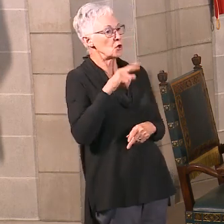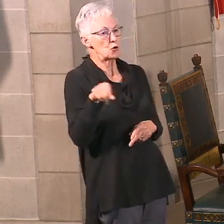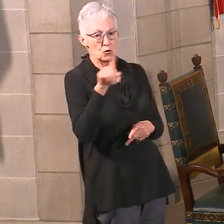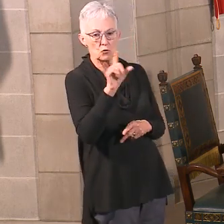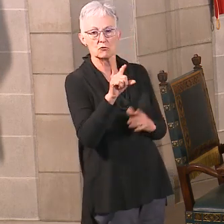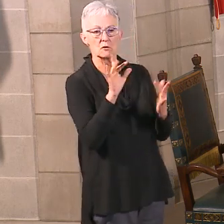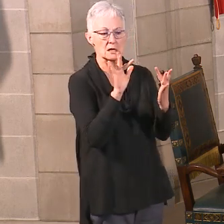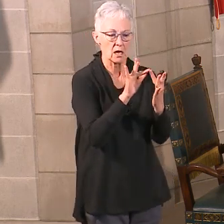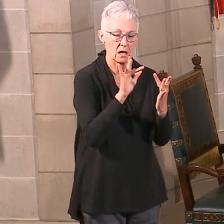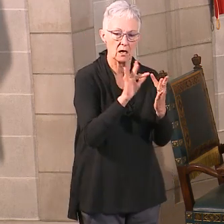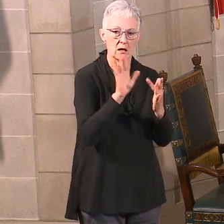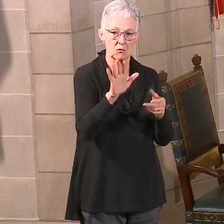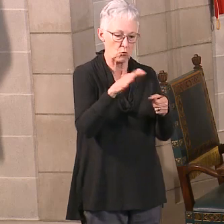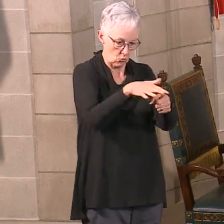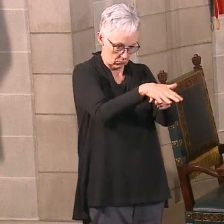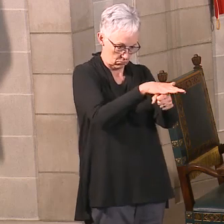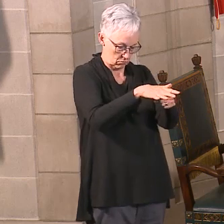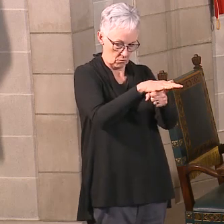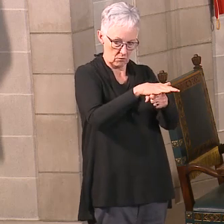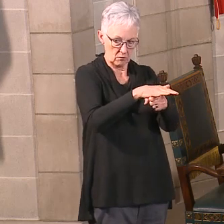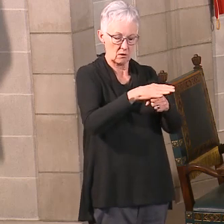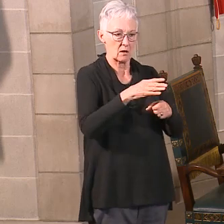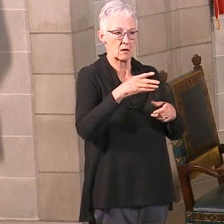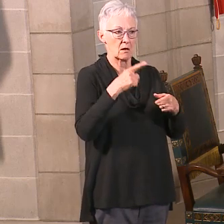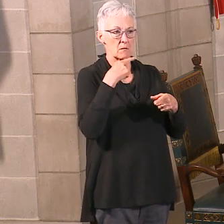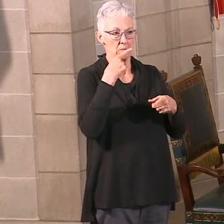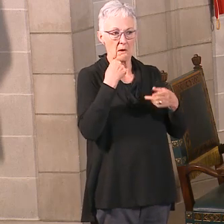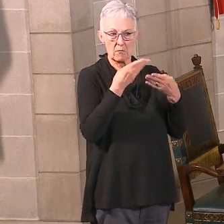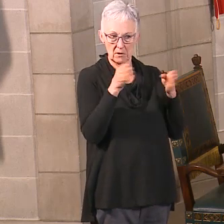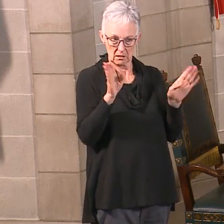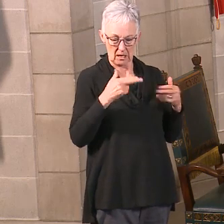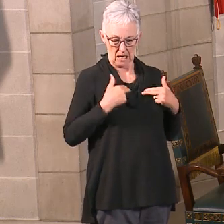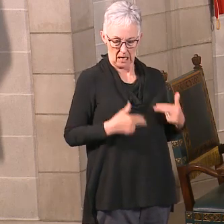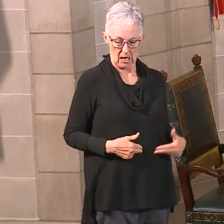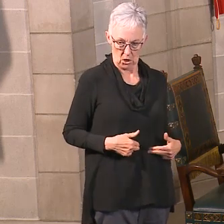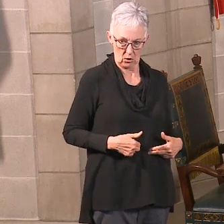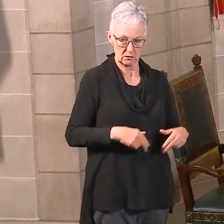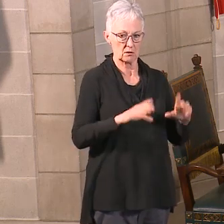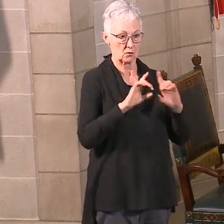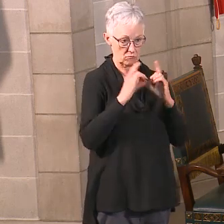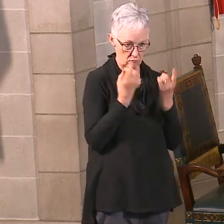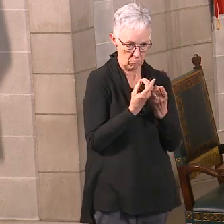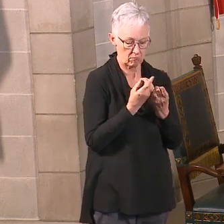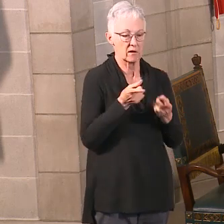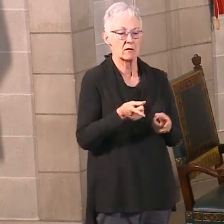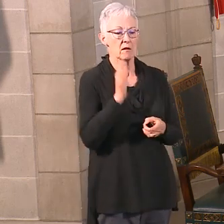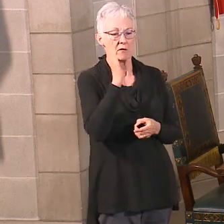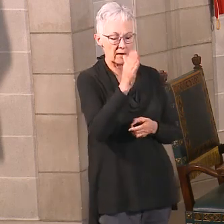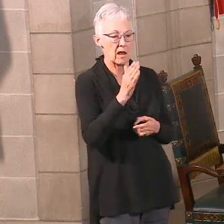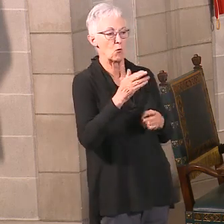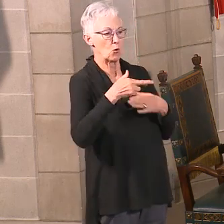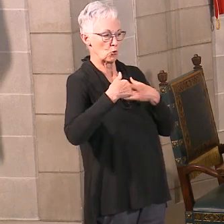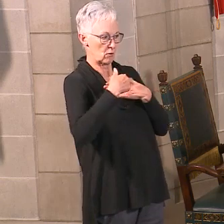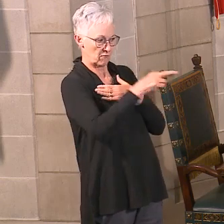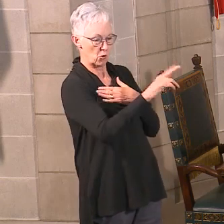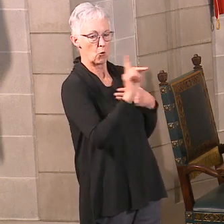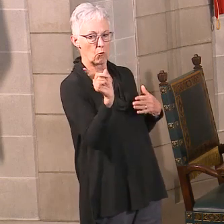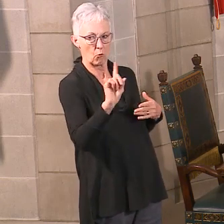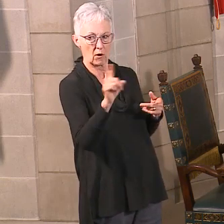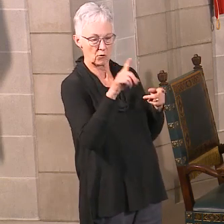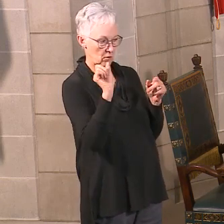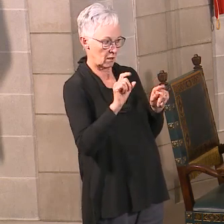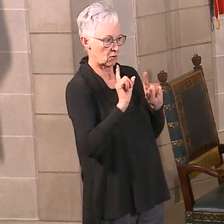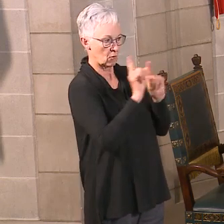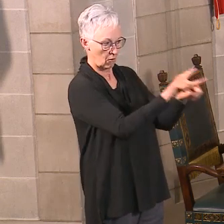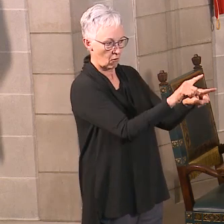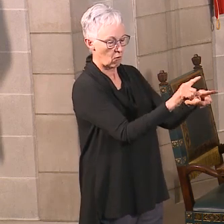to these dorm rooms. They'll be staffed 24 hours a day, seven days a week by the National Guard. It'll be a place where you can go and quarantine those 14 days or whatever